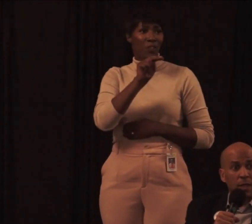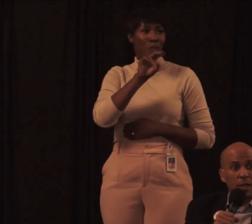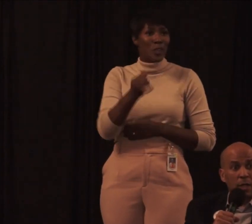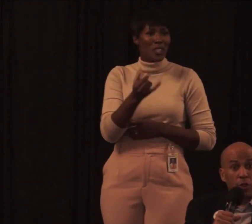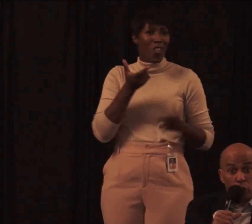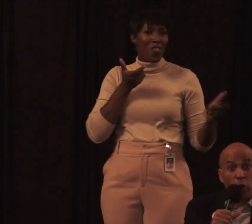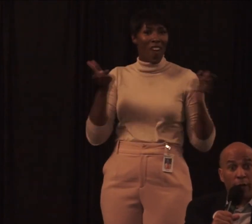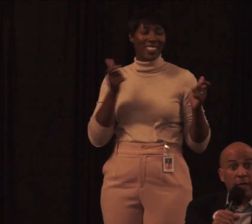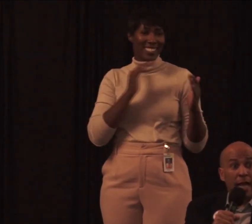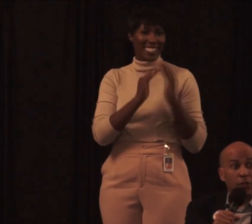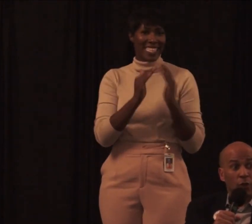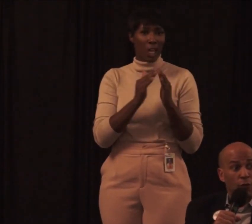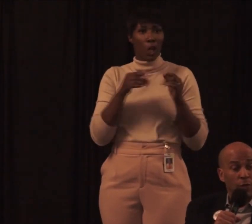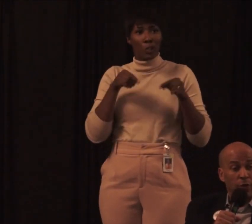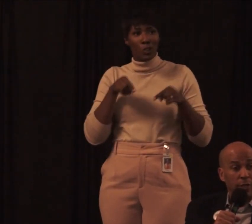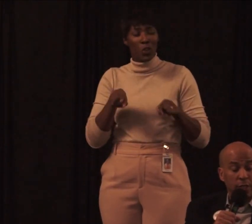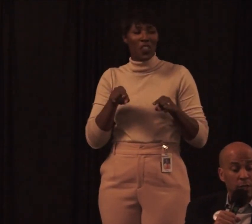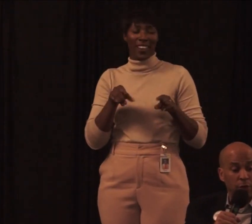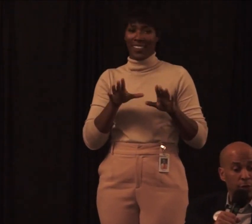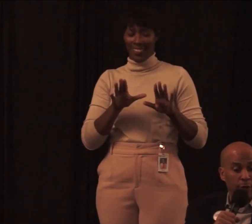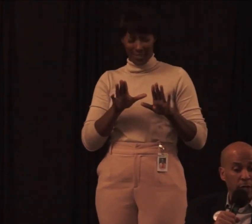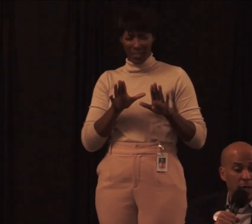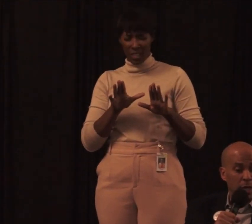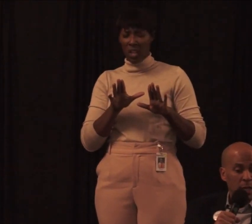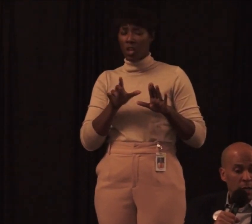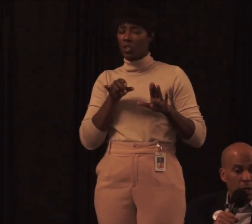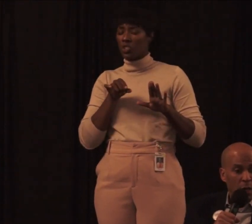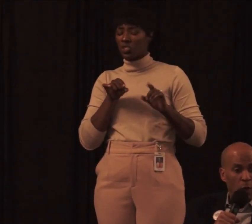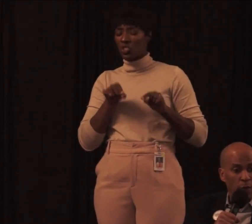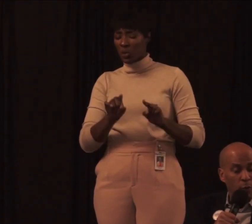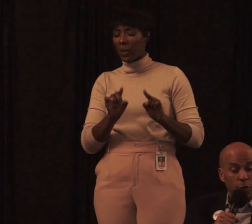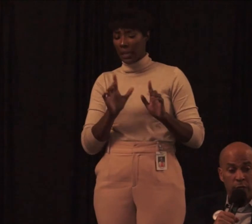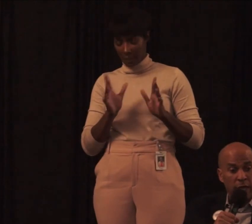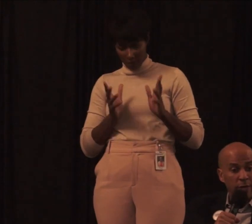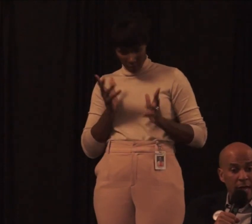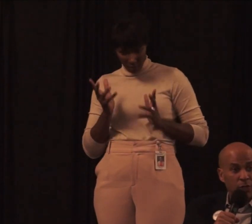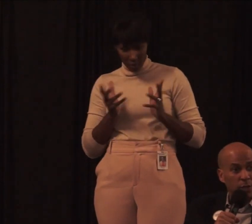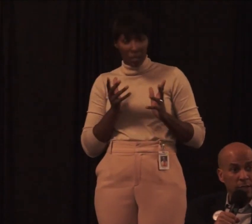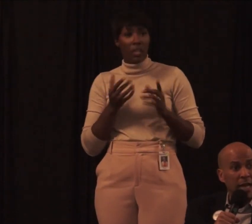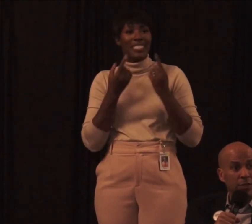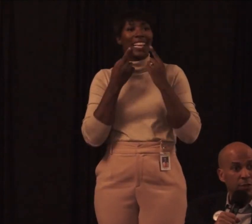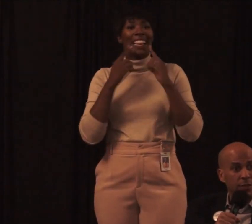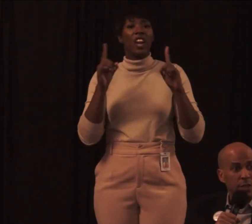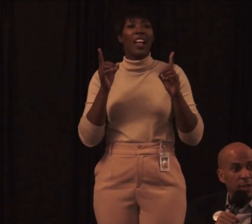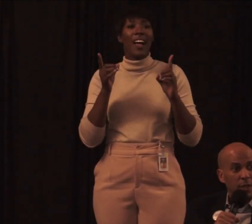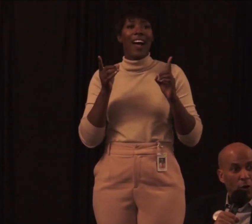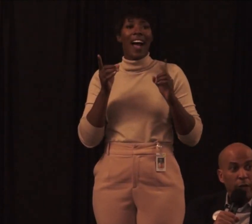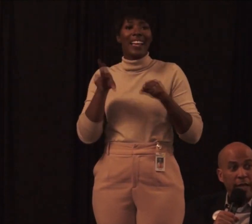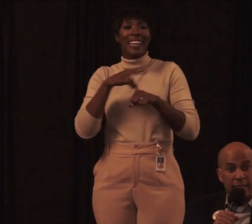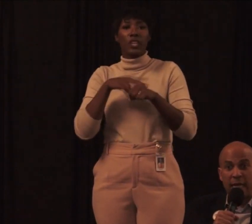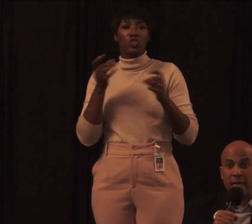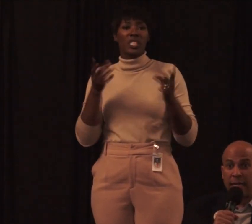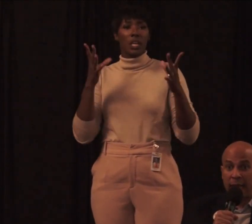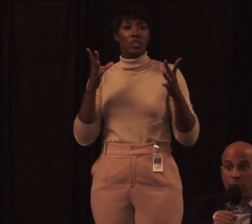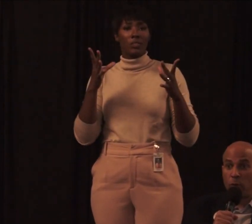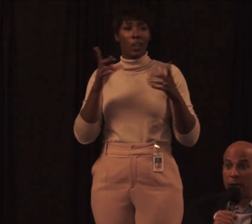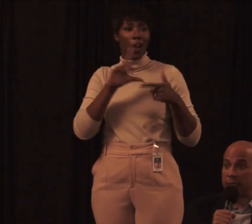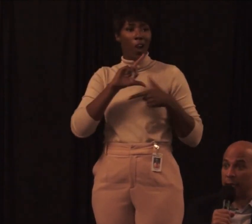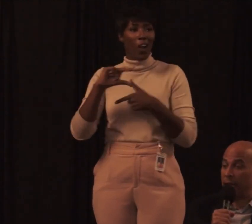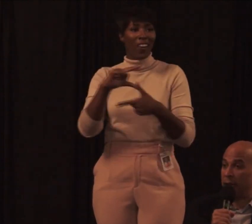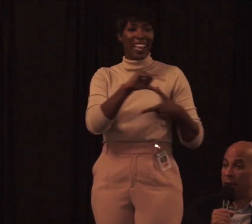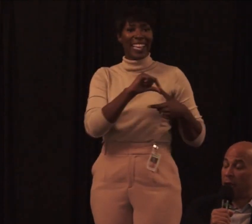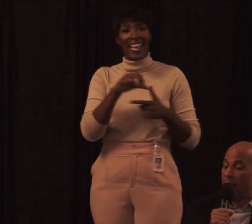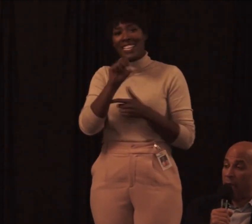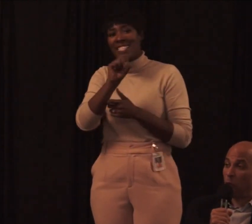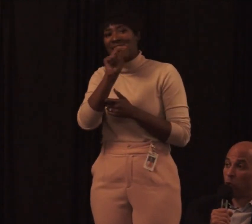during what were declared national disasters. Hurricane Sandy came through